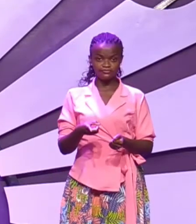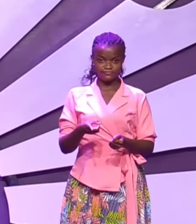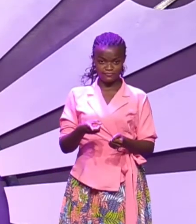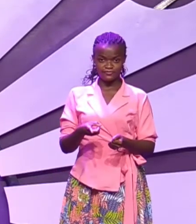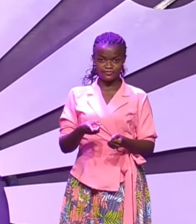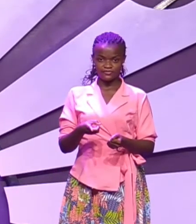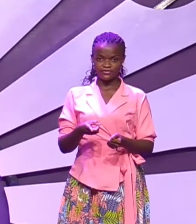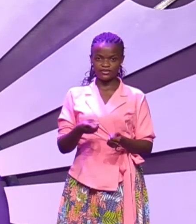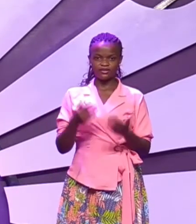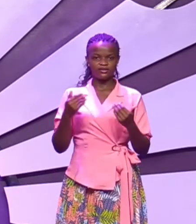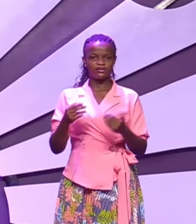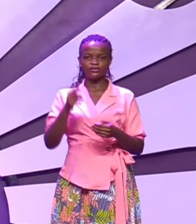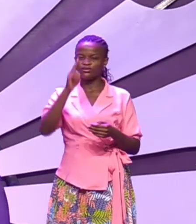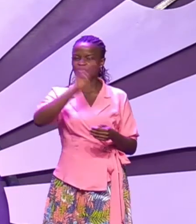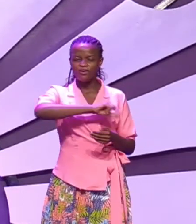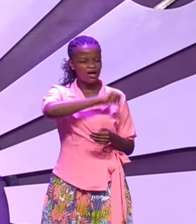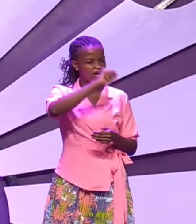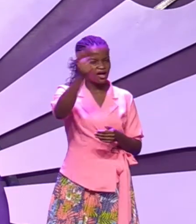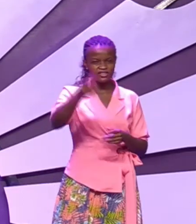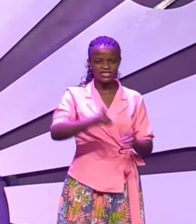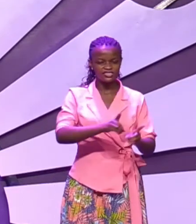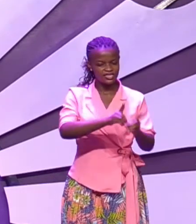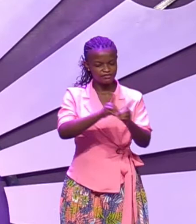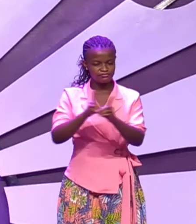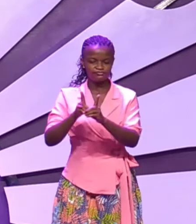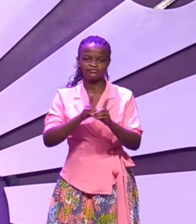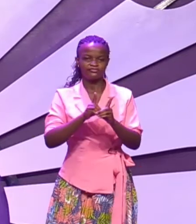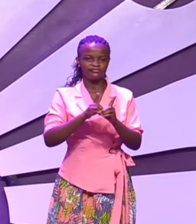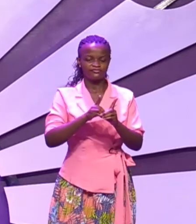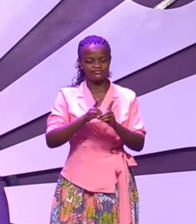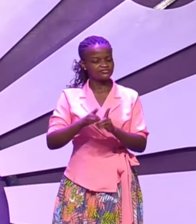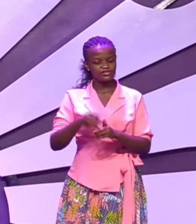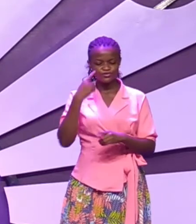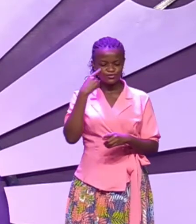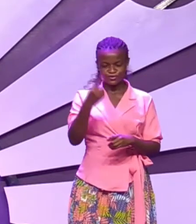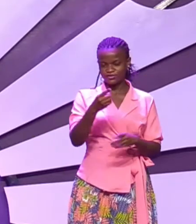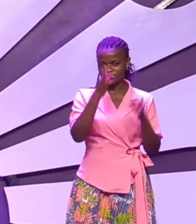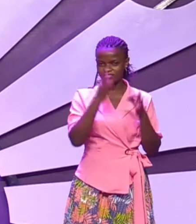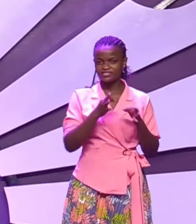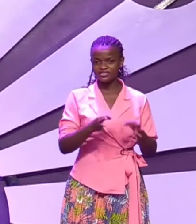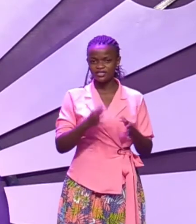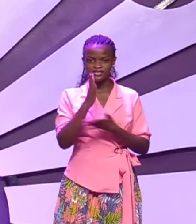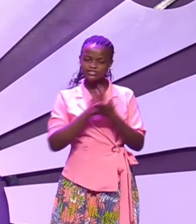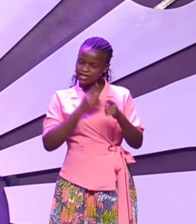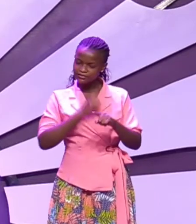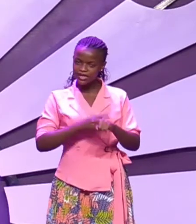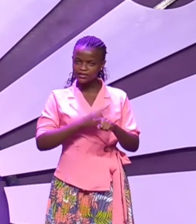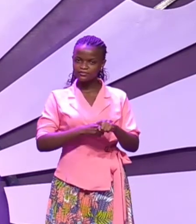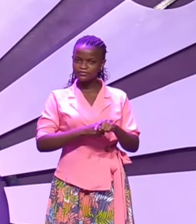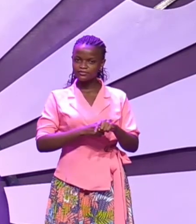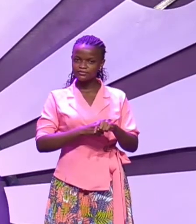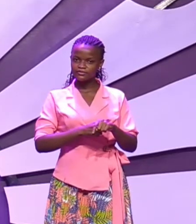none of their other apostles experienced them so sometimes God